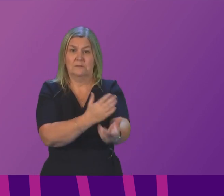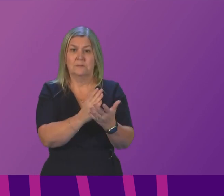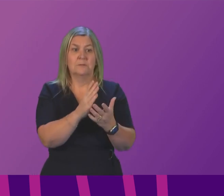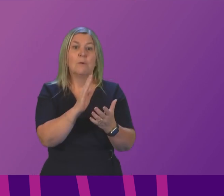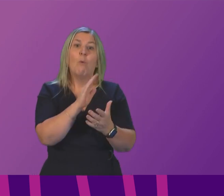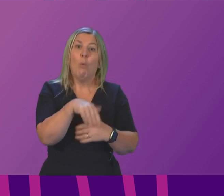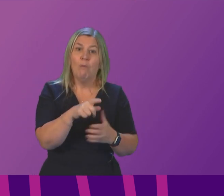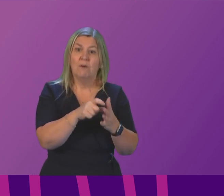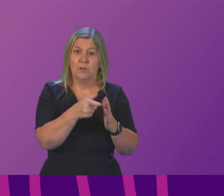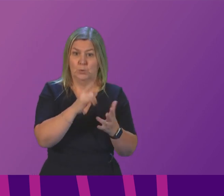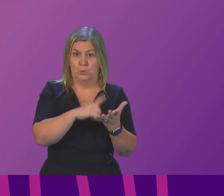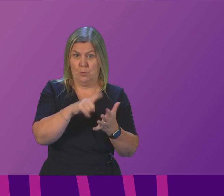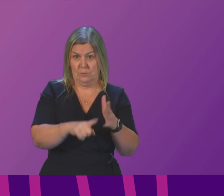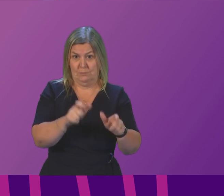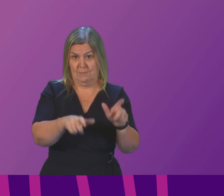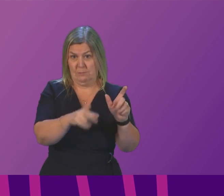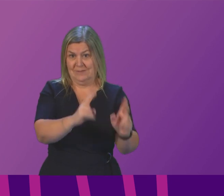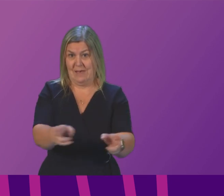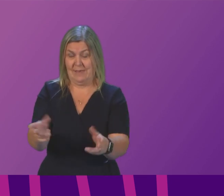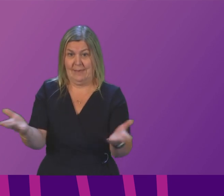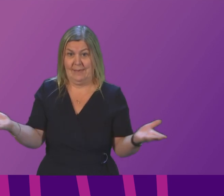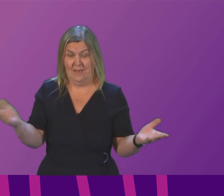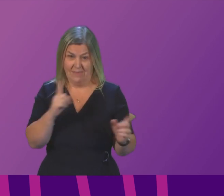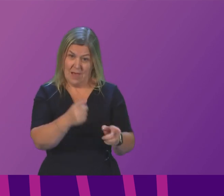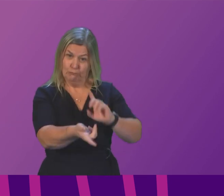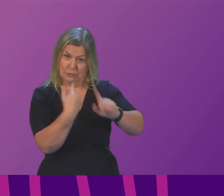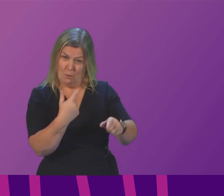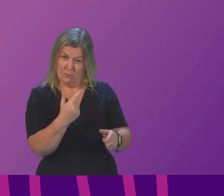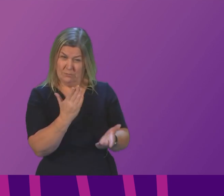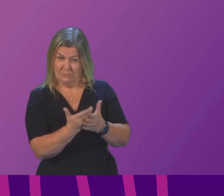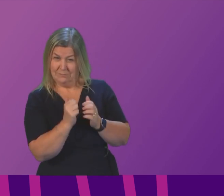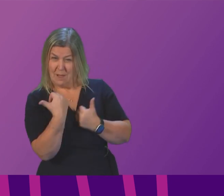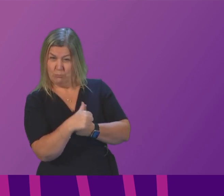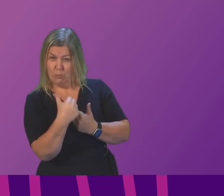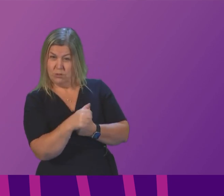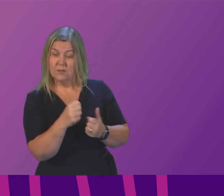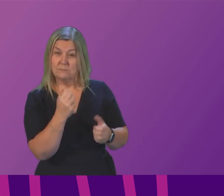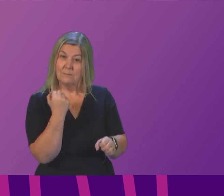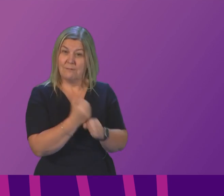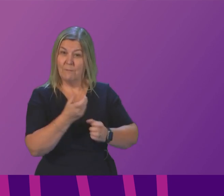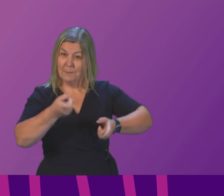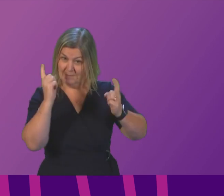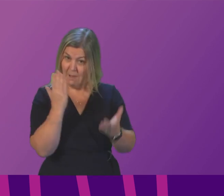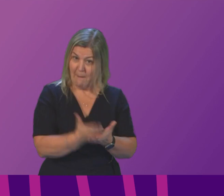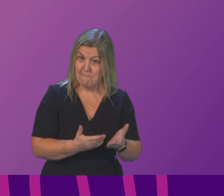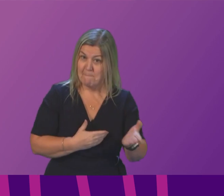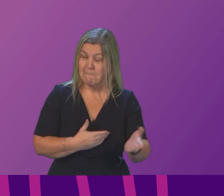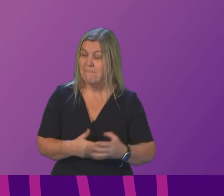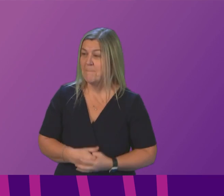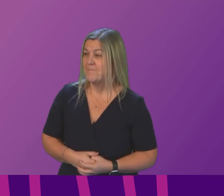and people dying was that response really worthy of a Government Minister First Minister